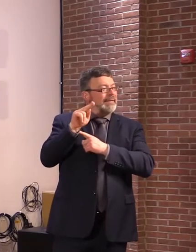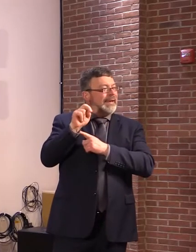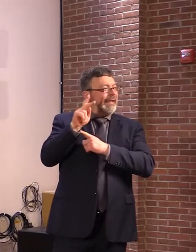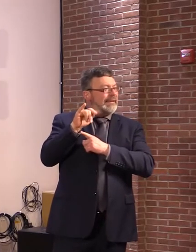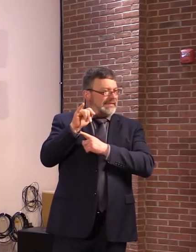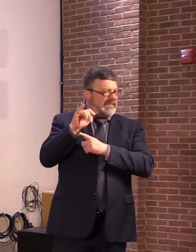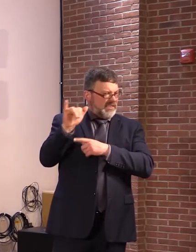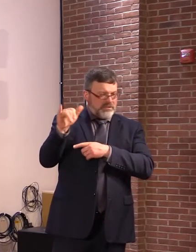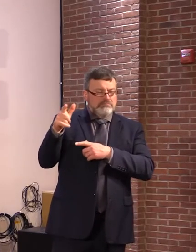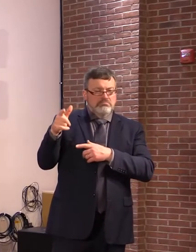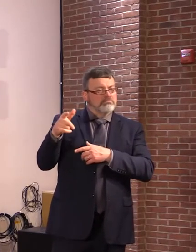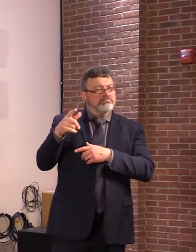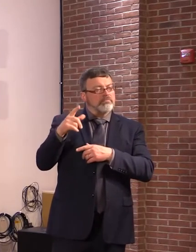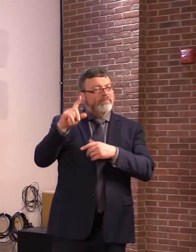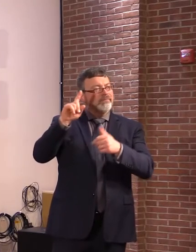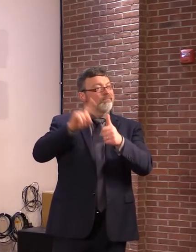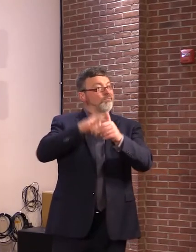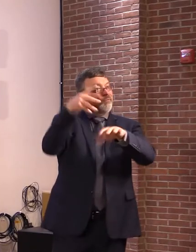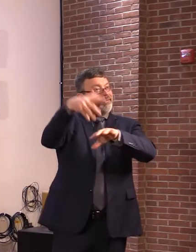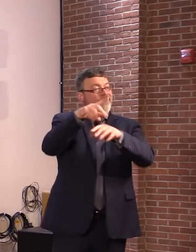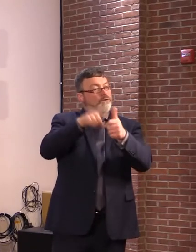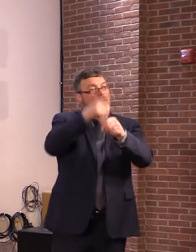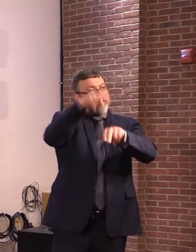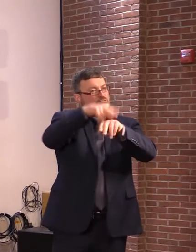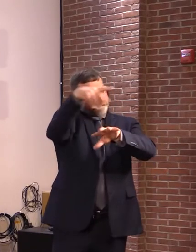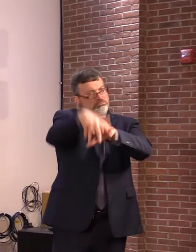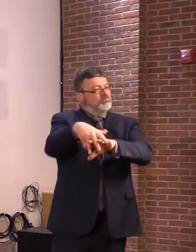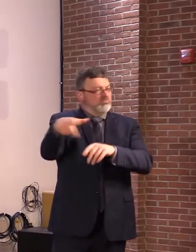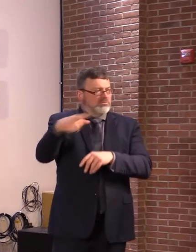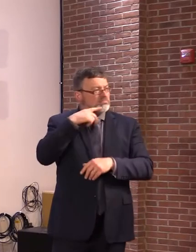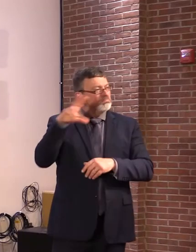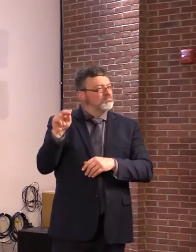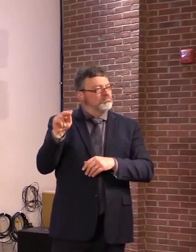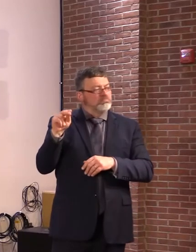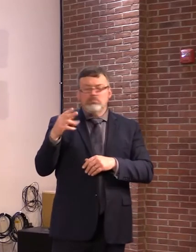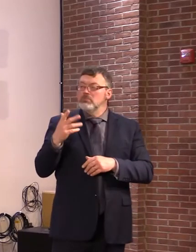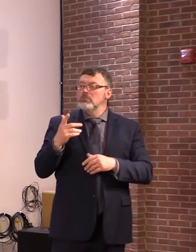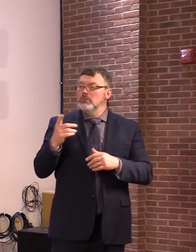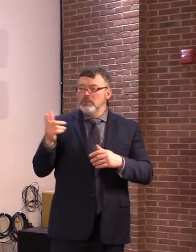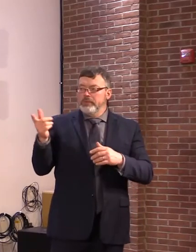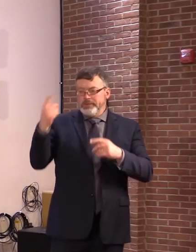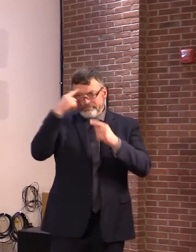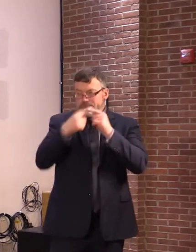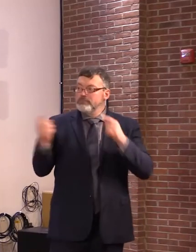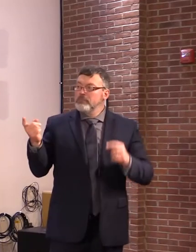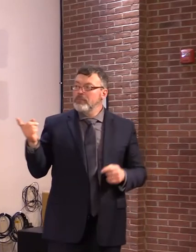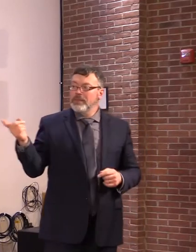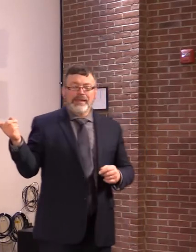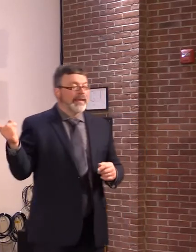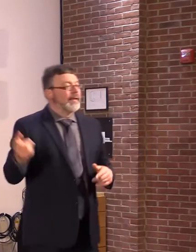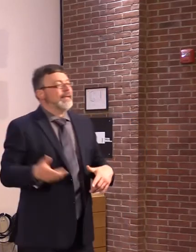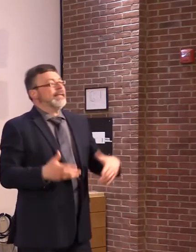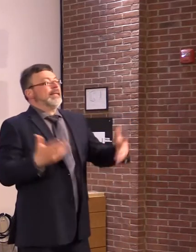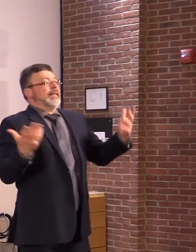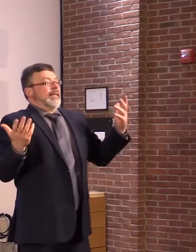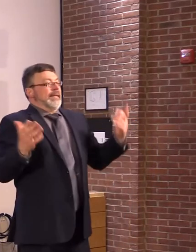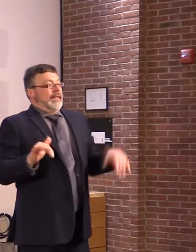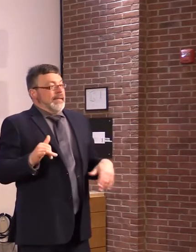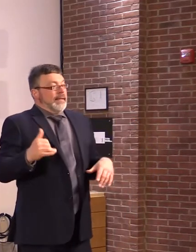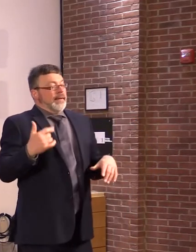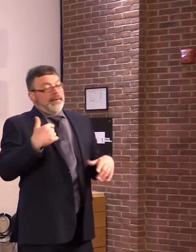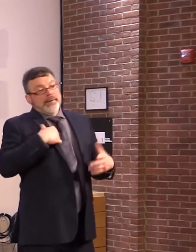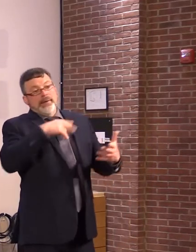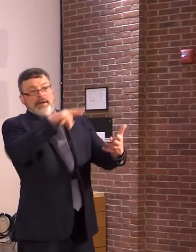to revoke state recognition for those tribes. Your response? Yeah. I mean, I read some of that,